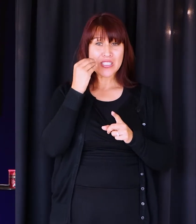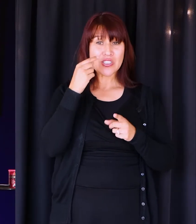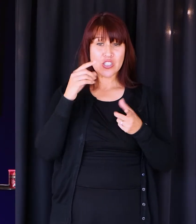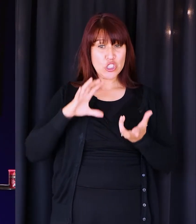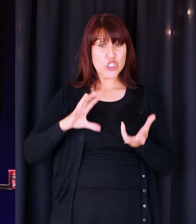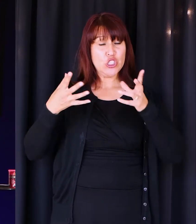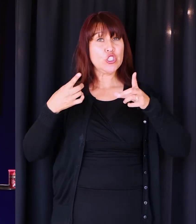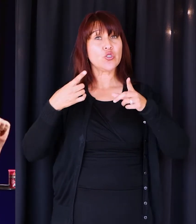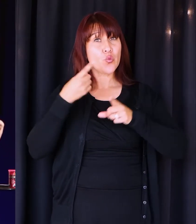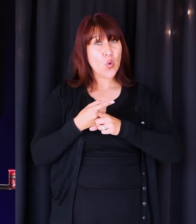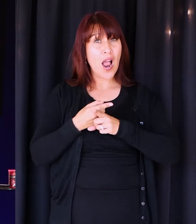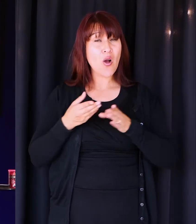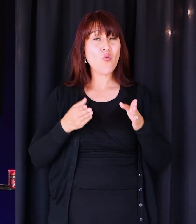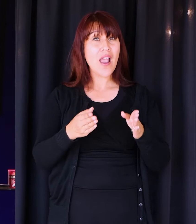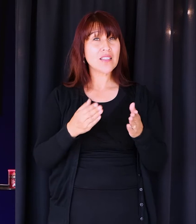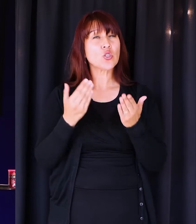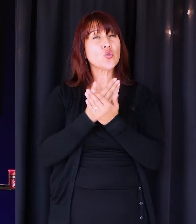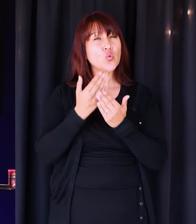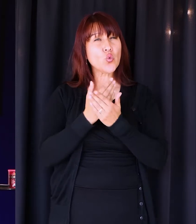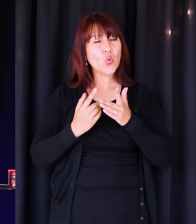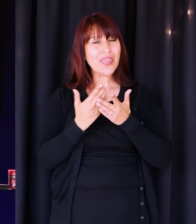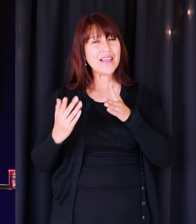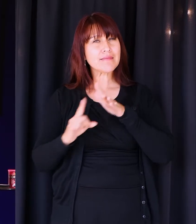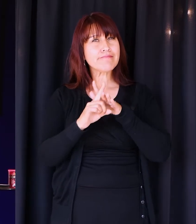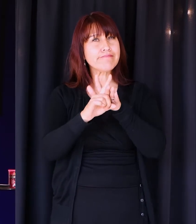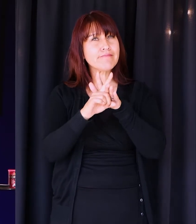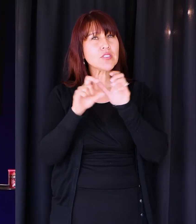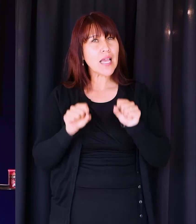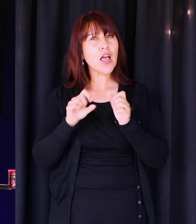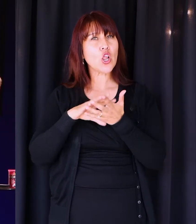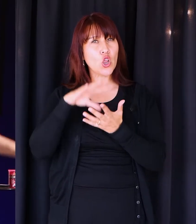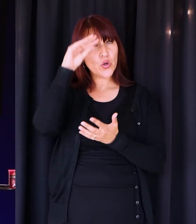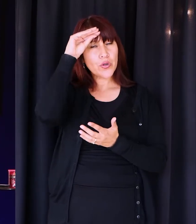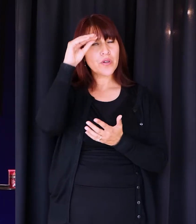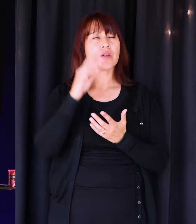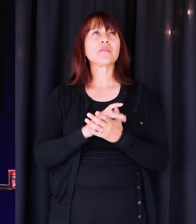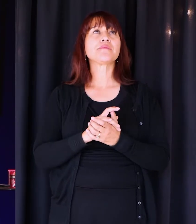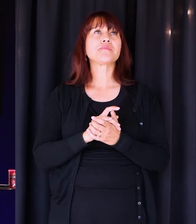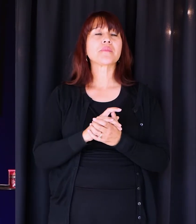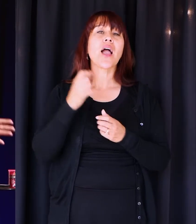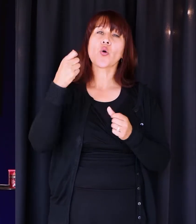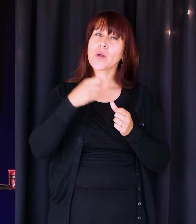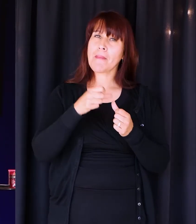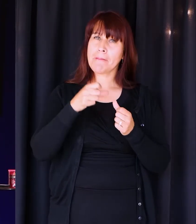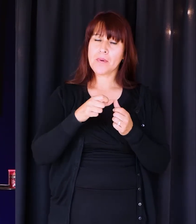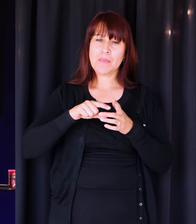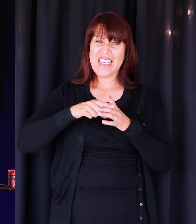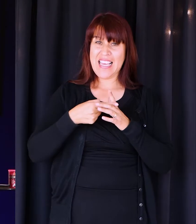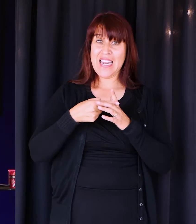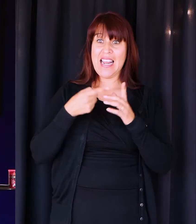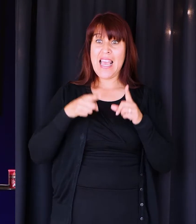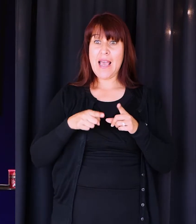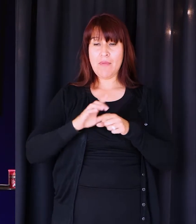the right way, there are some new things for us to learn. I remember right at the beginning of this